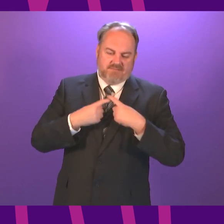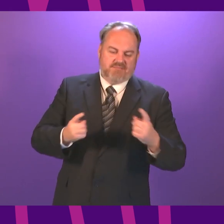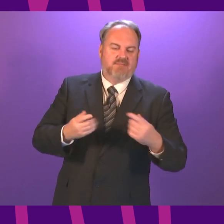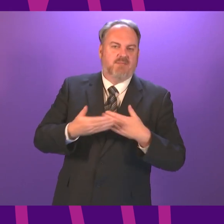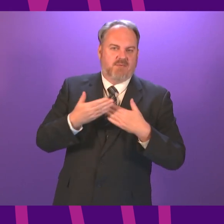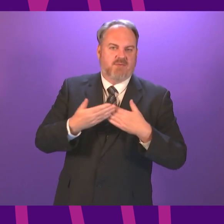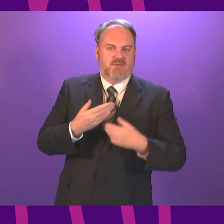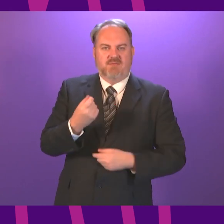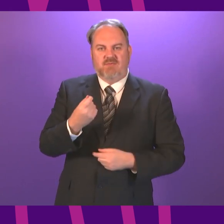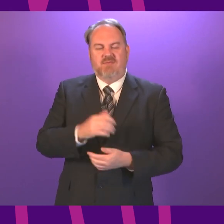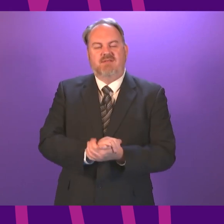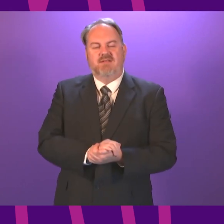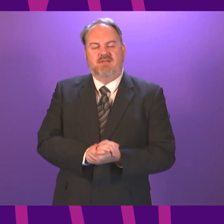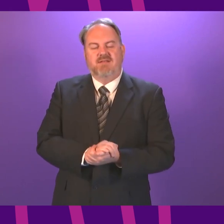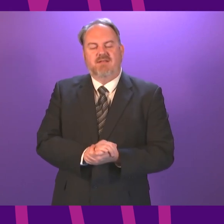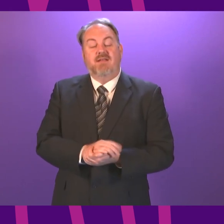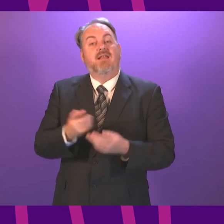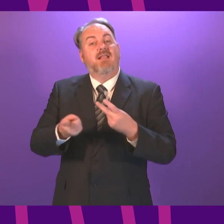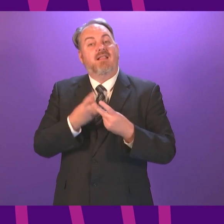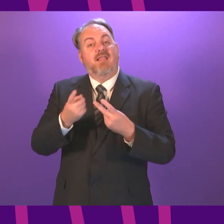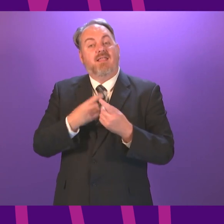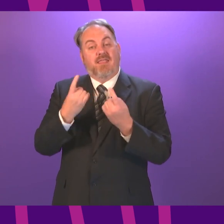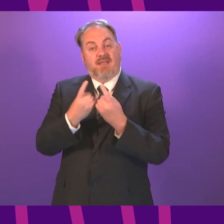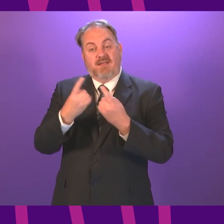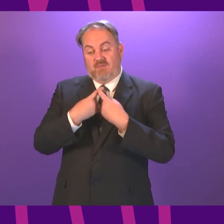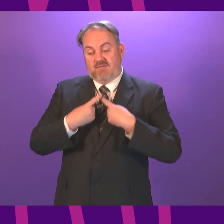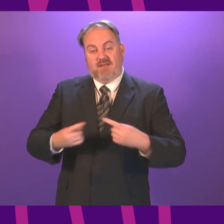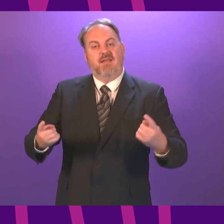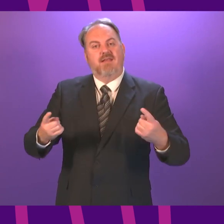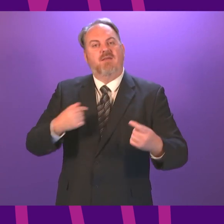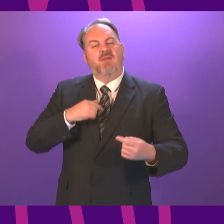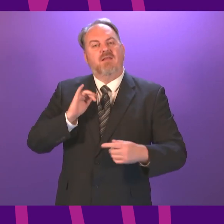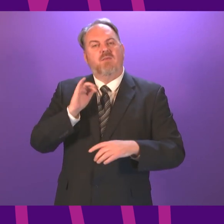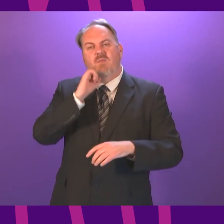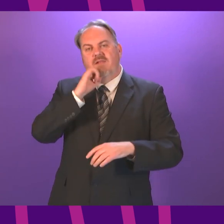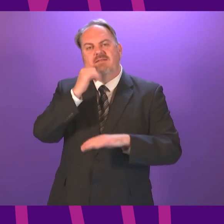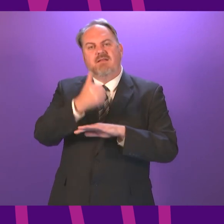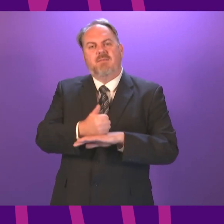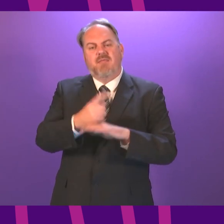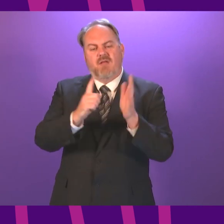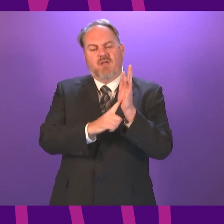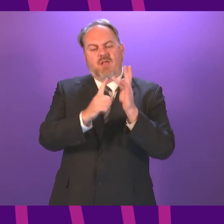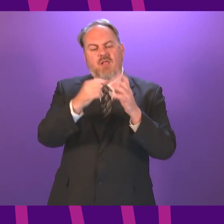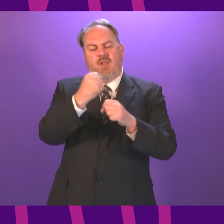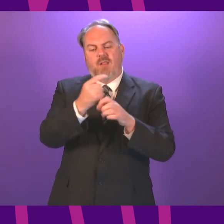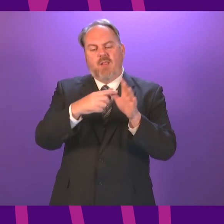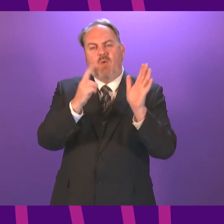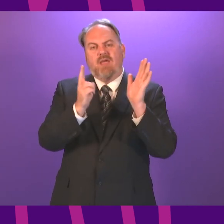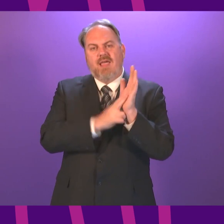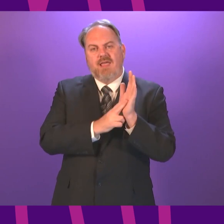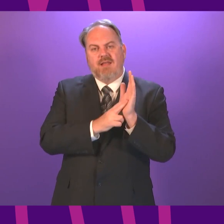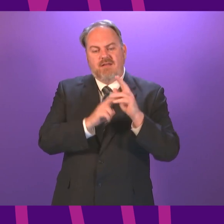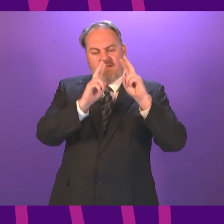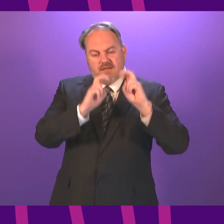important commitments that we have given and I mentioned it today is to implement in full the Logan Review which is so important